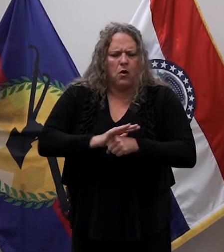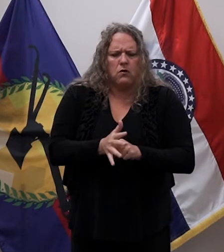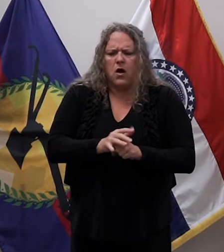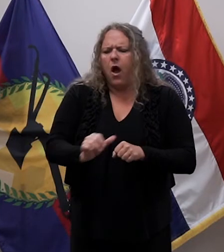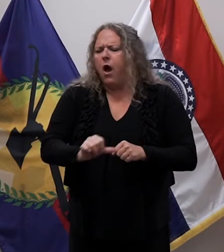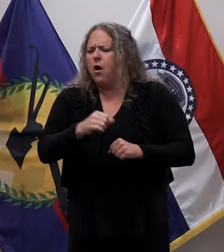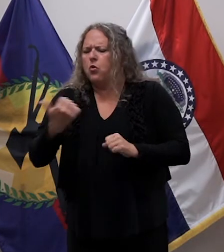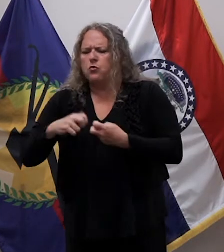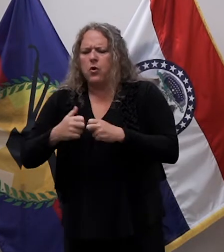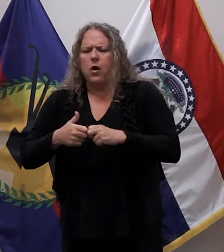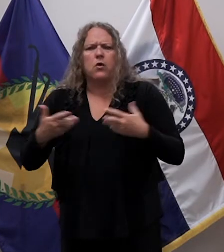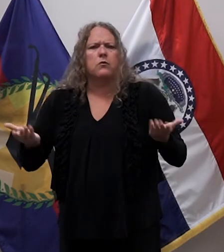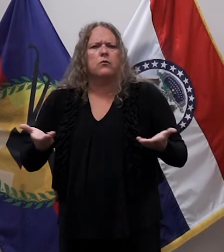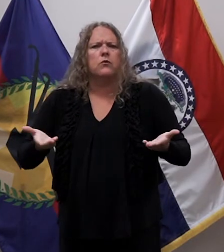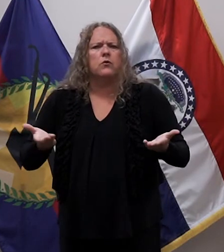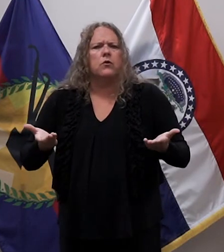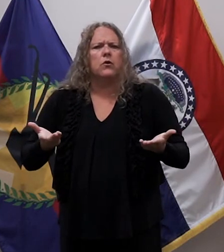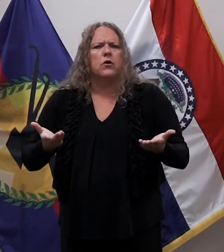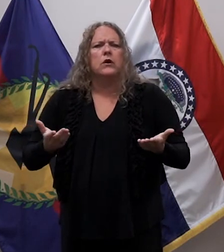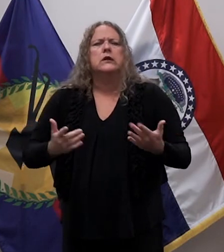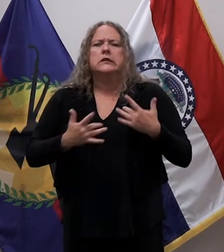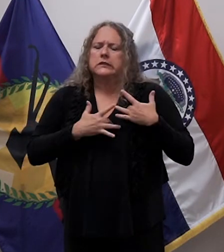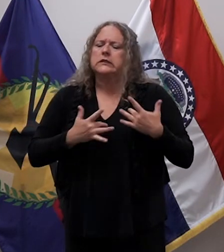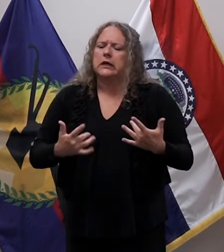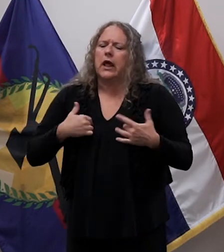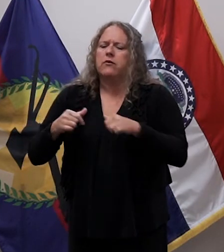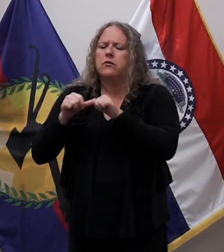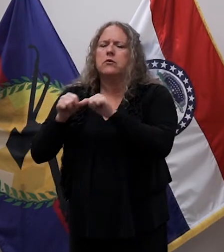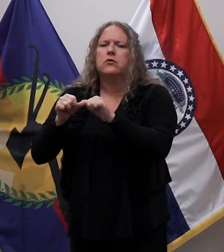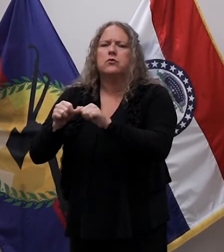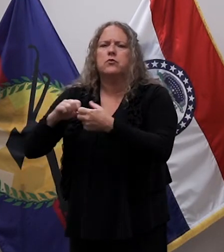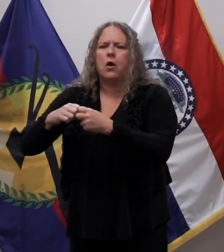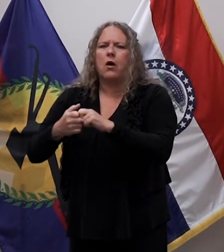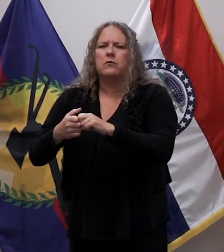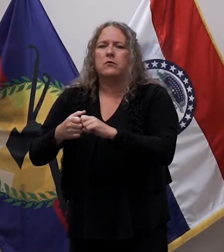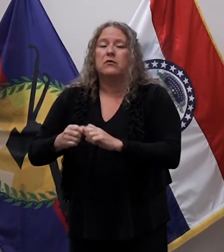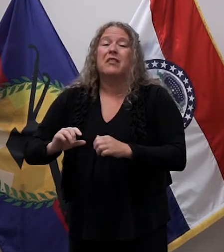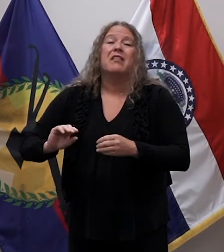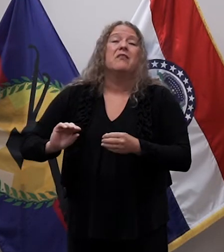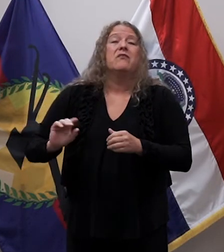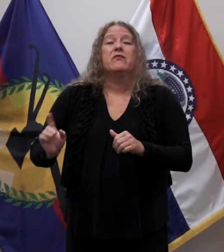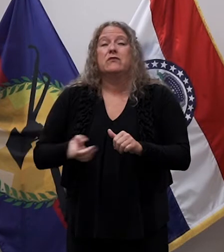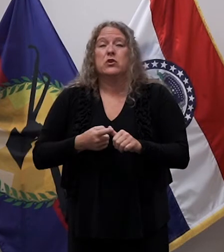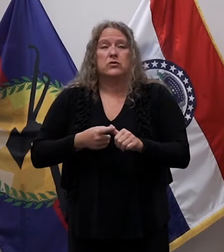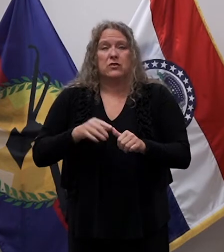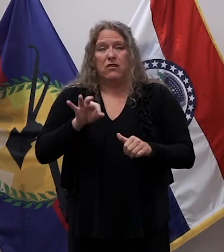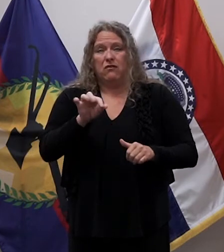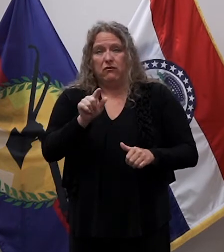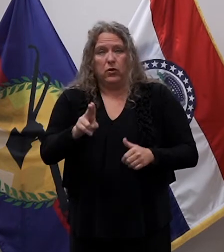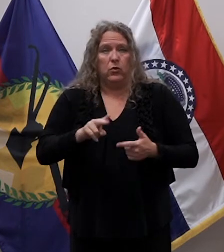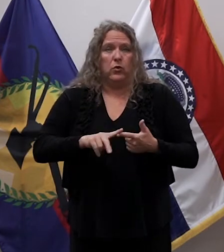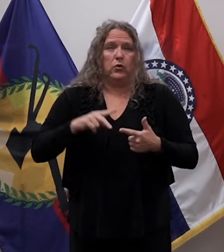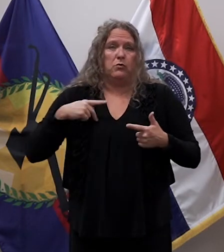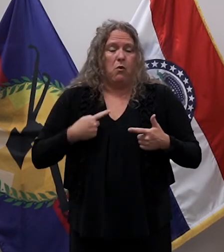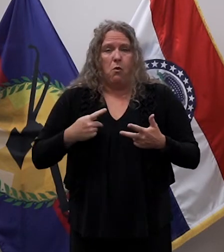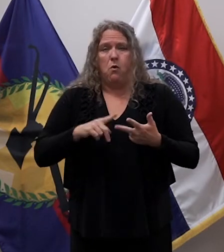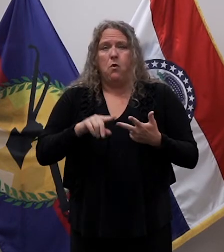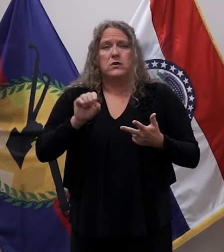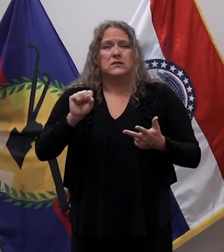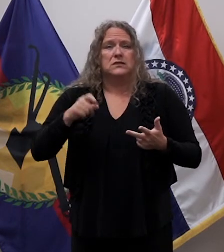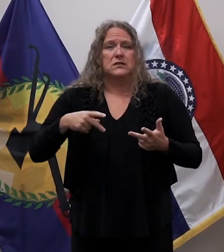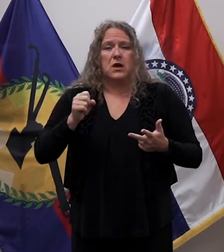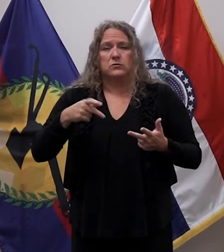conditions, the top-rated health factor was the flu or pneumonia followed by sepsis, respiratory failure, and heart disease.